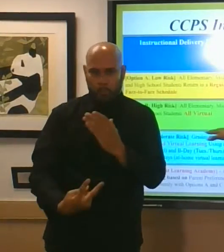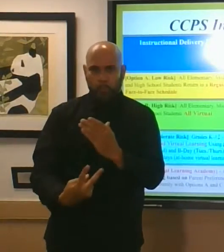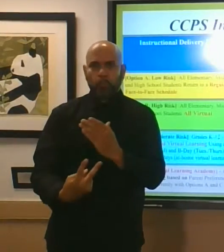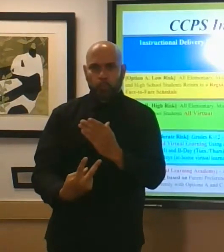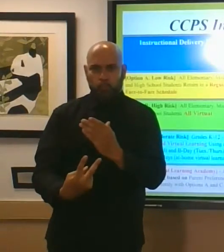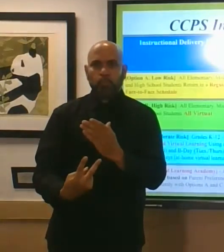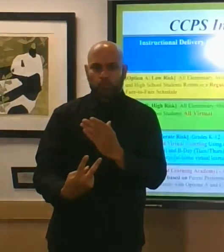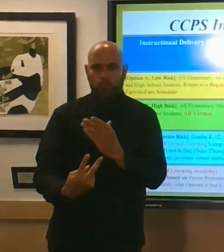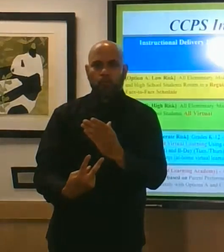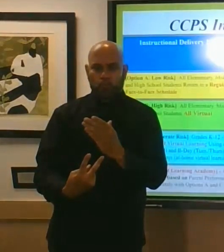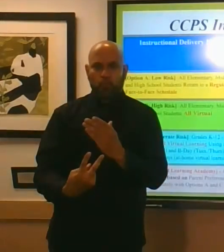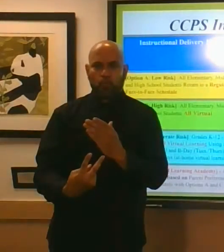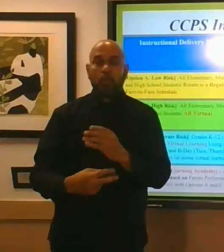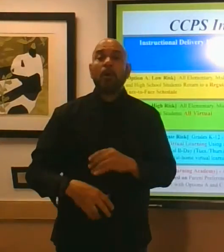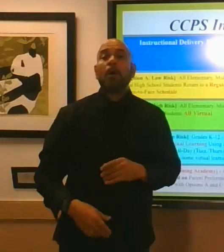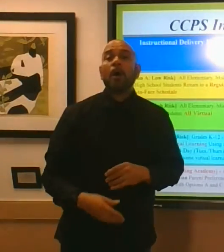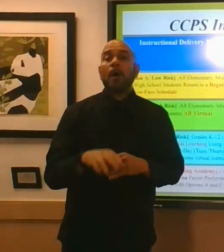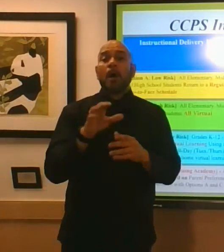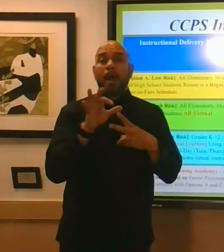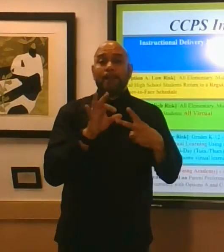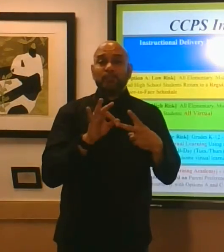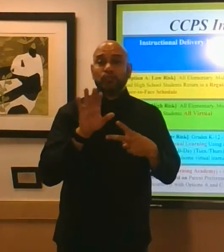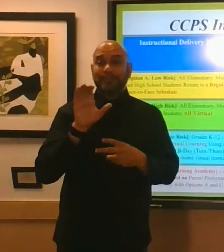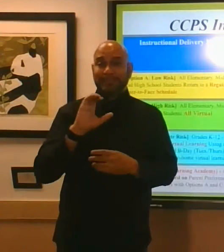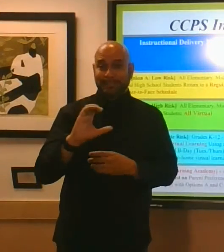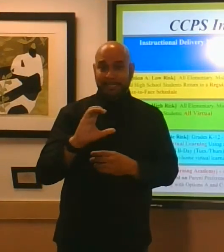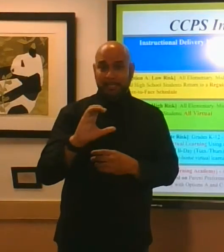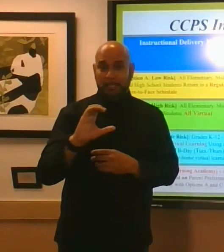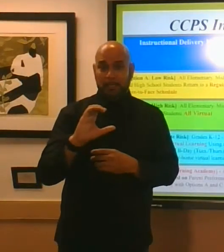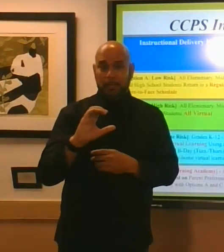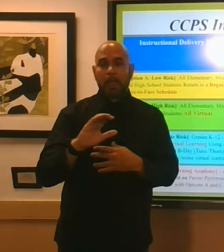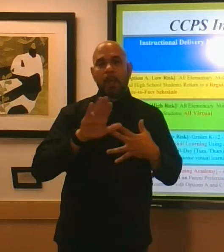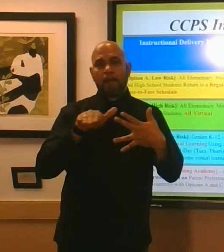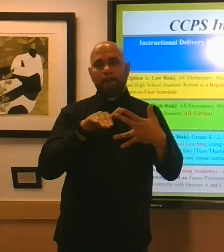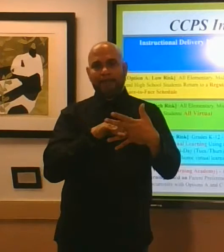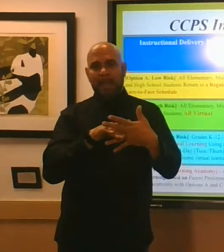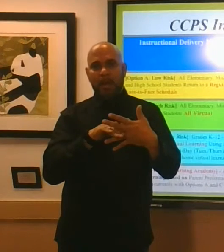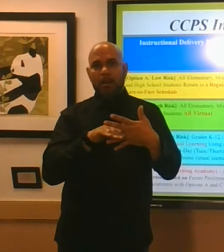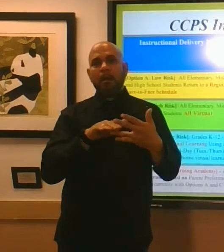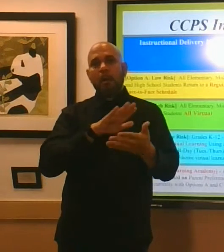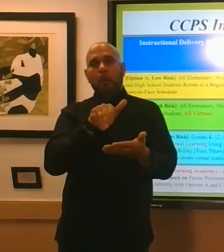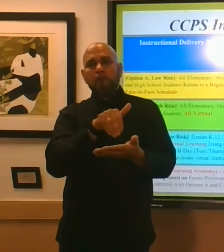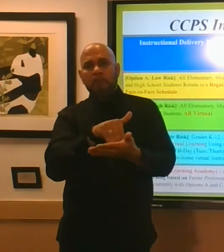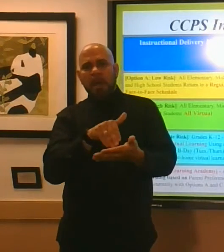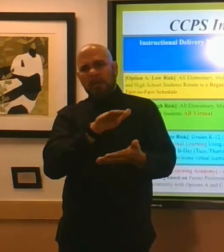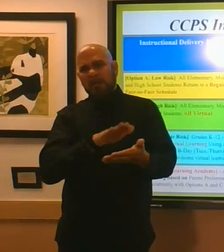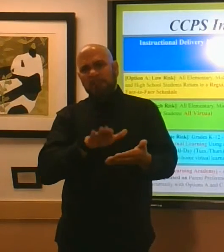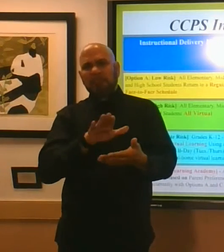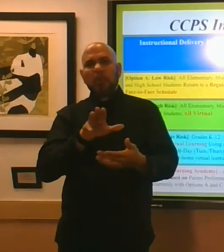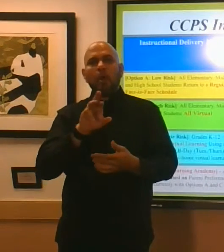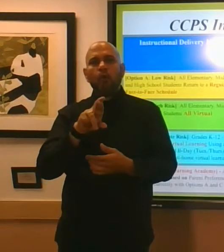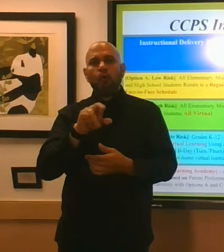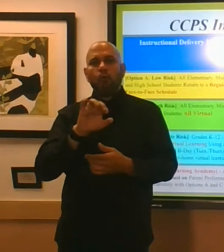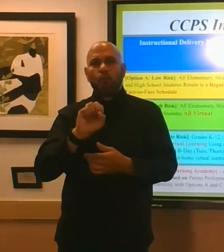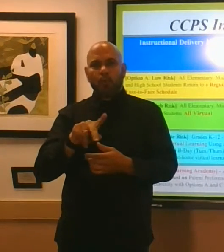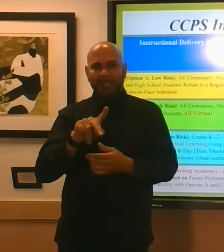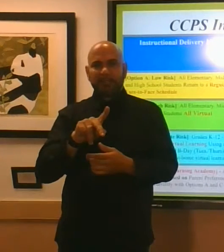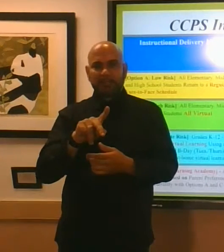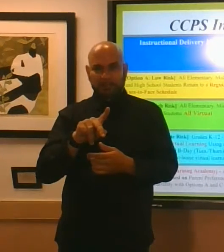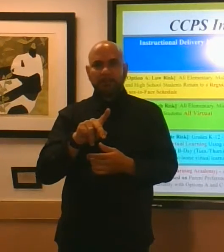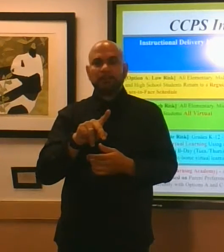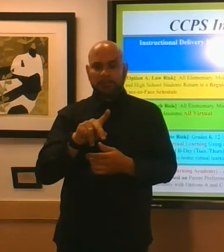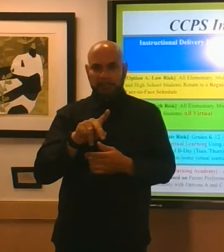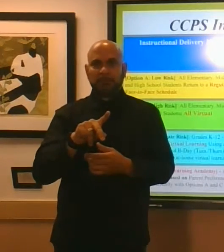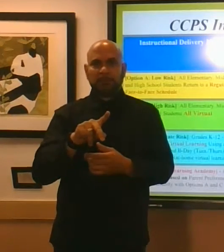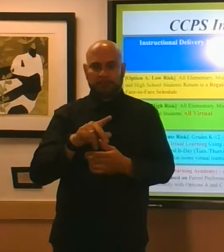is moderate risk tied to the state's data from the department of public health it means minimal or